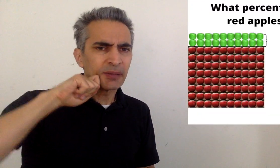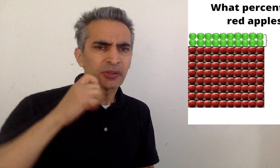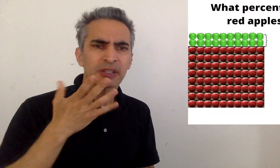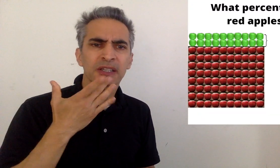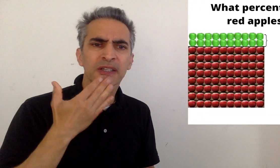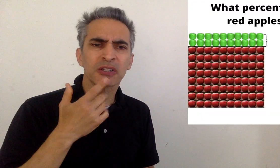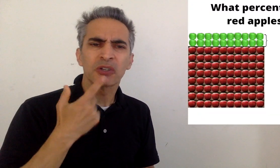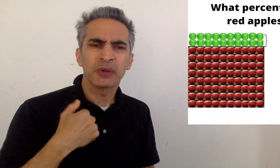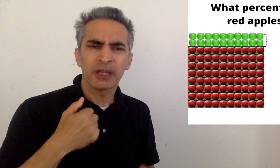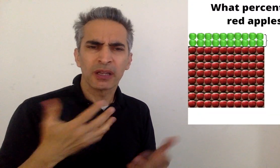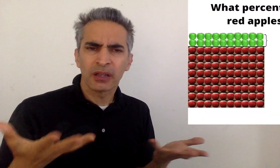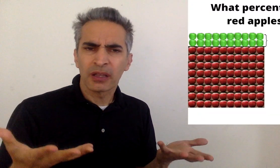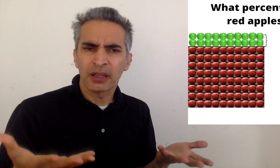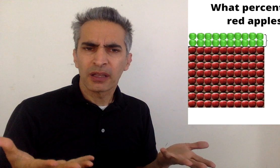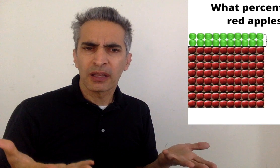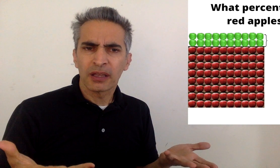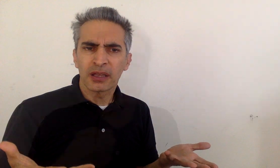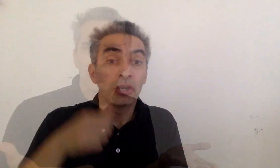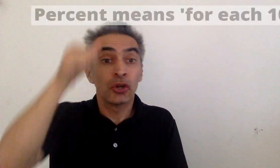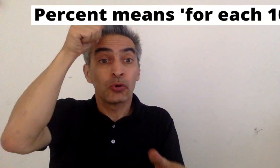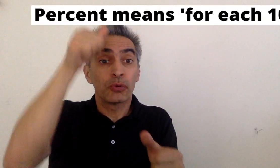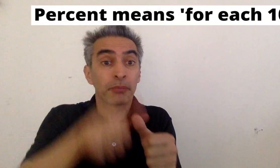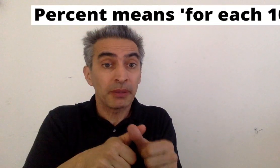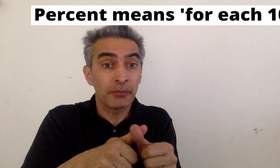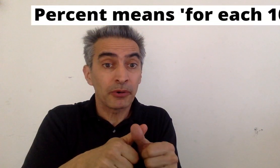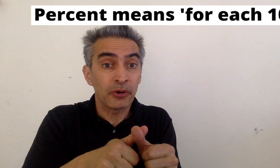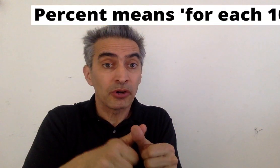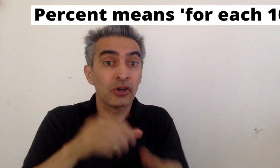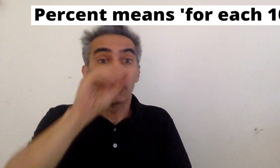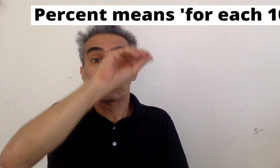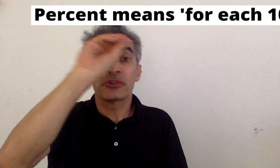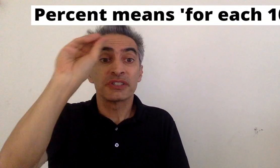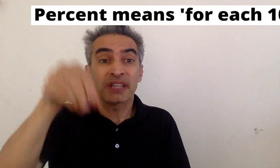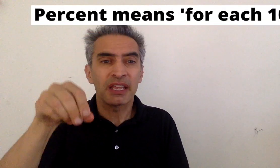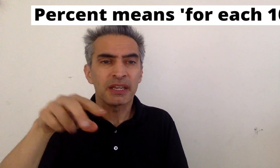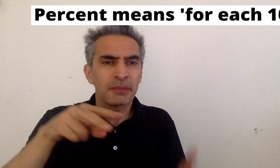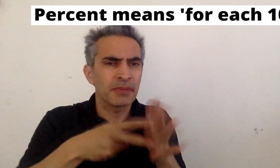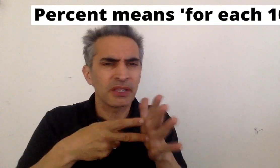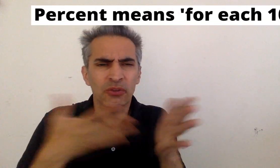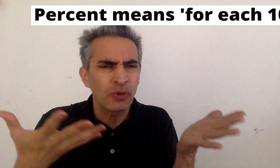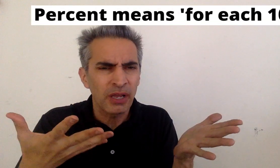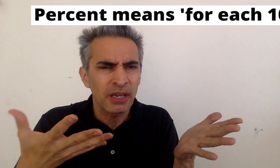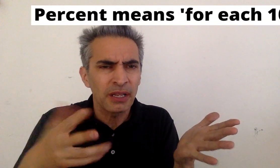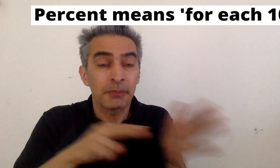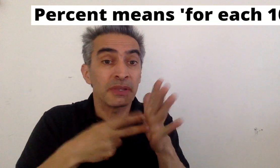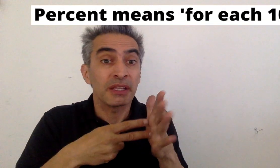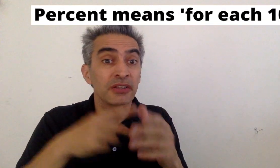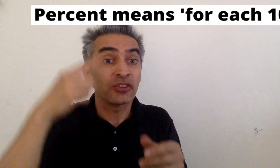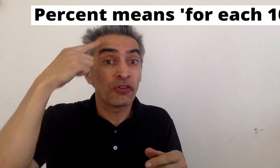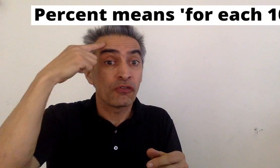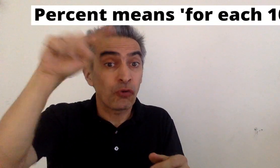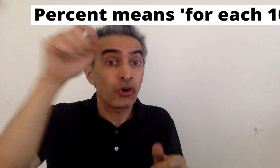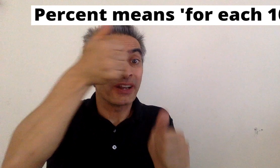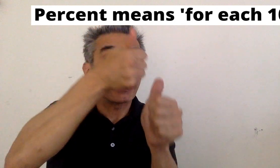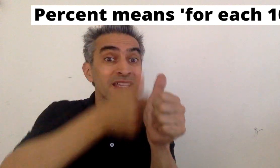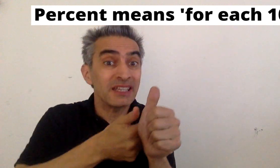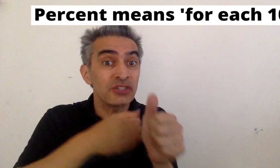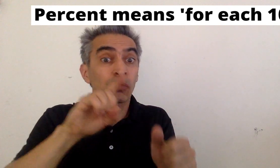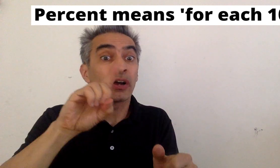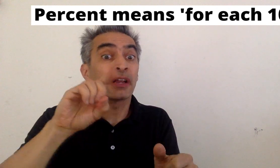apples are red? Well, remember, percent means for each